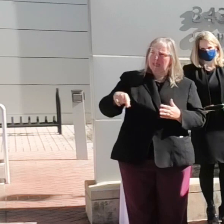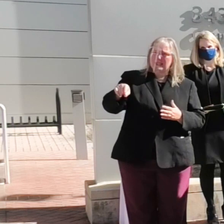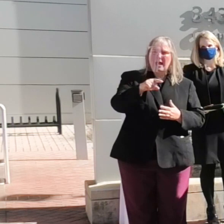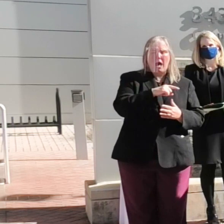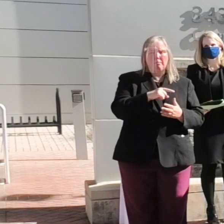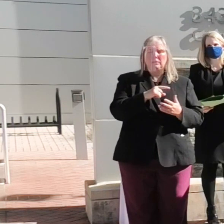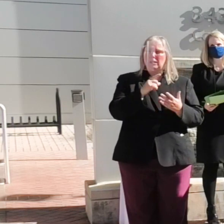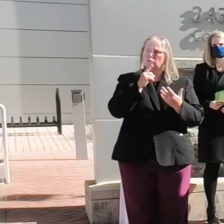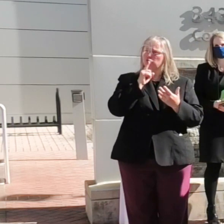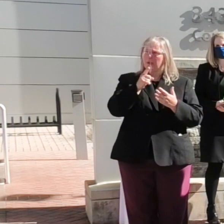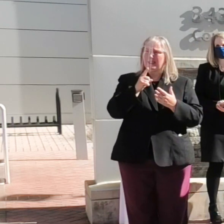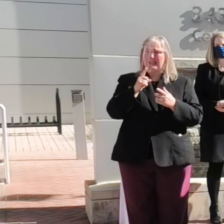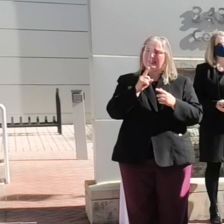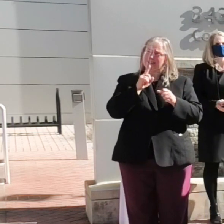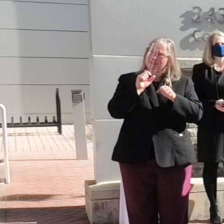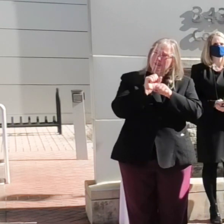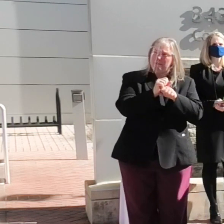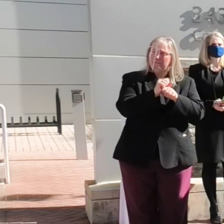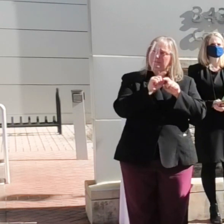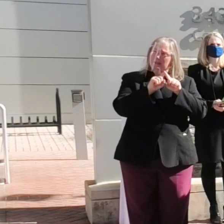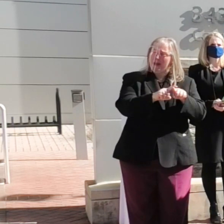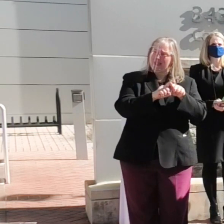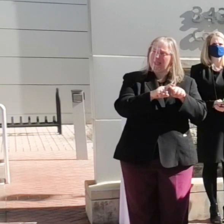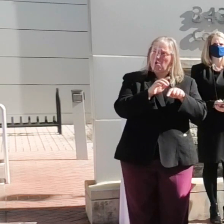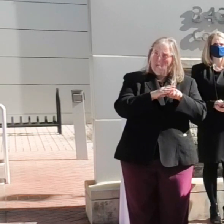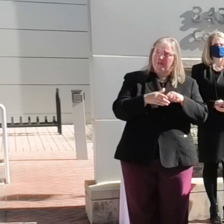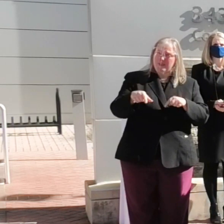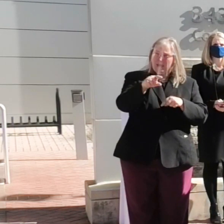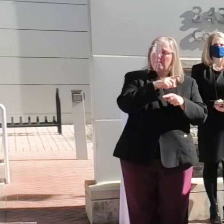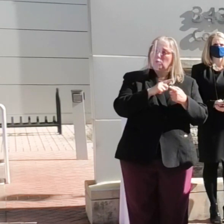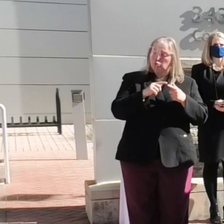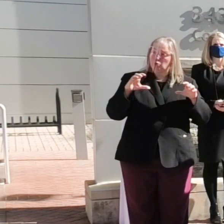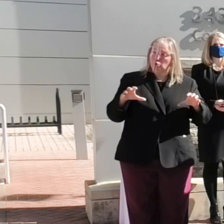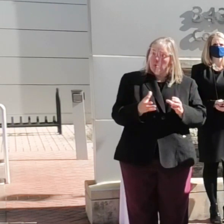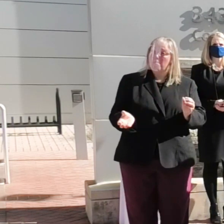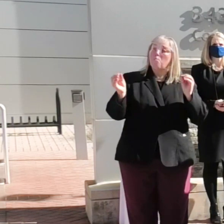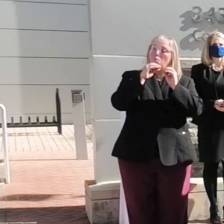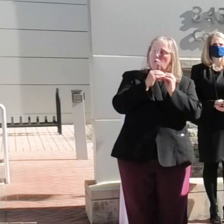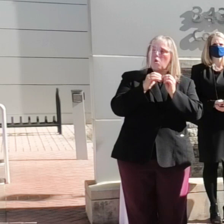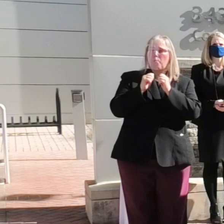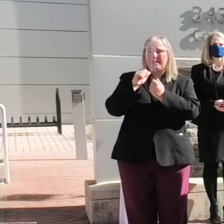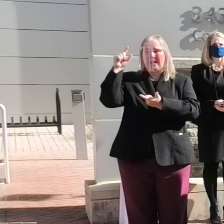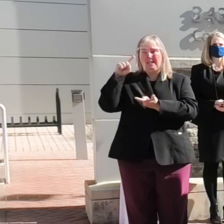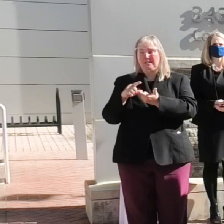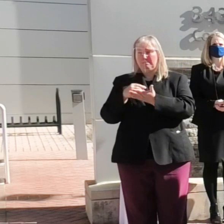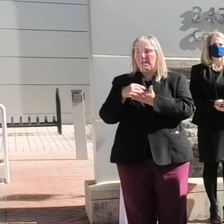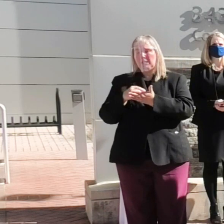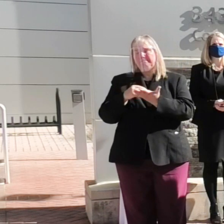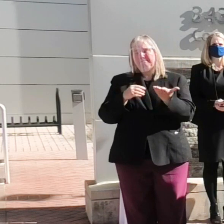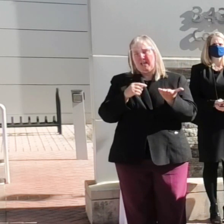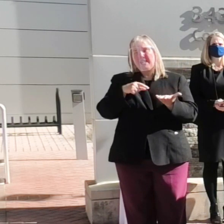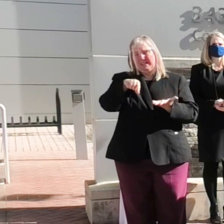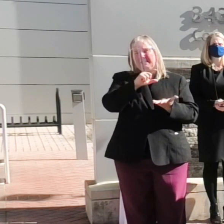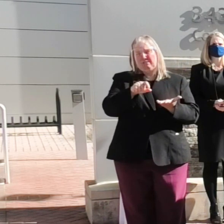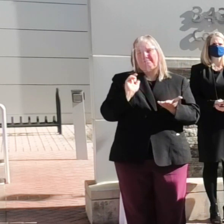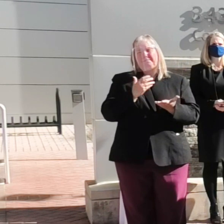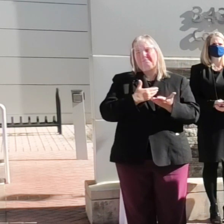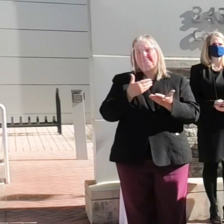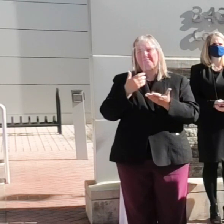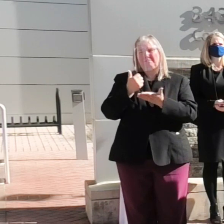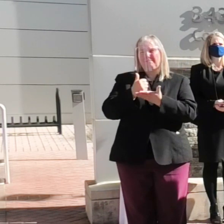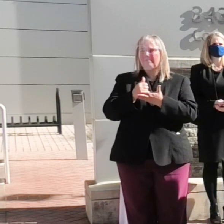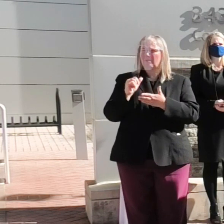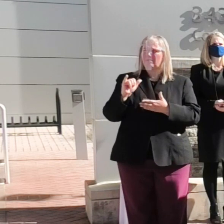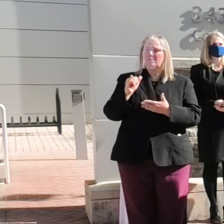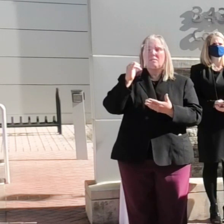counting on them to do more with less, they need our help, too. And that's why we're